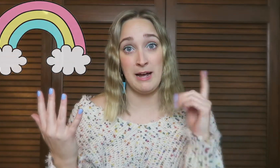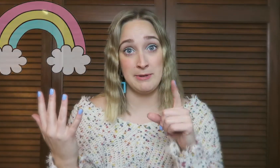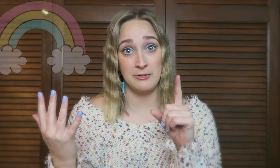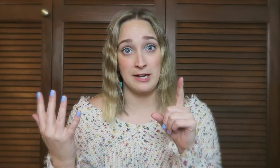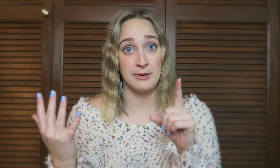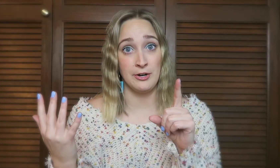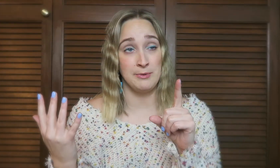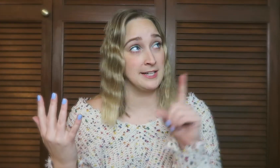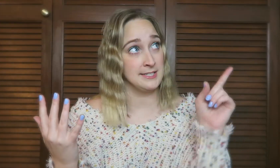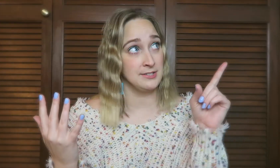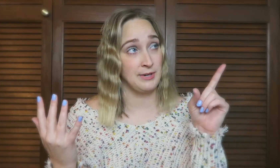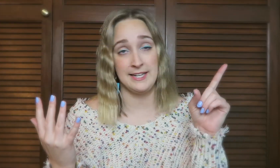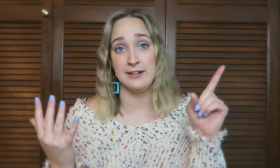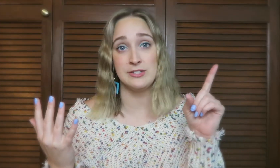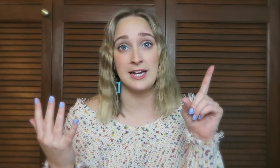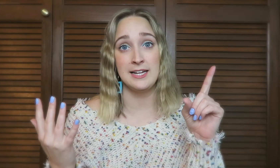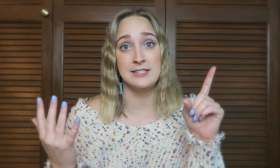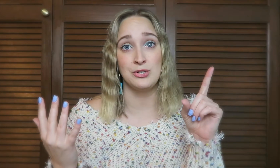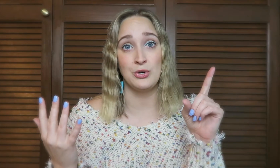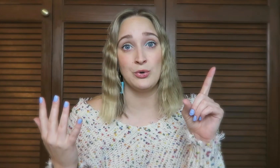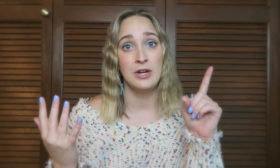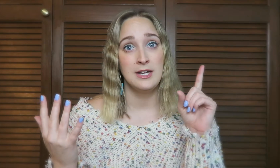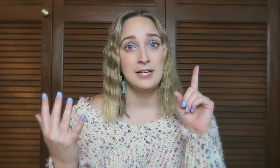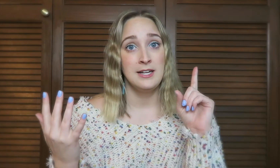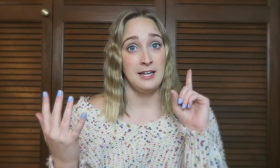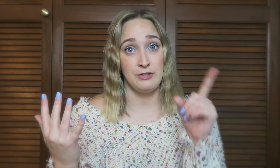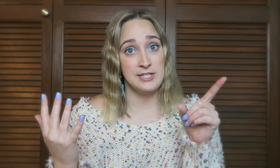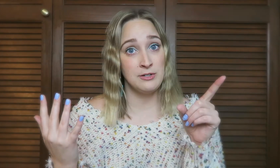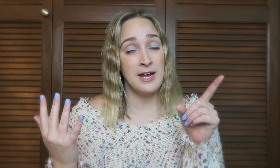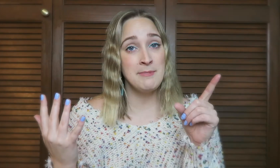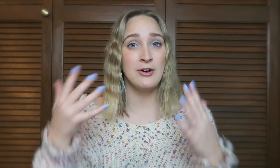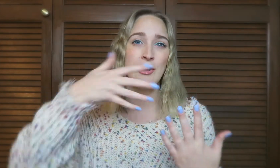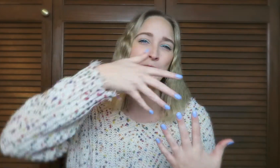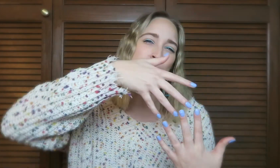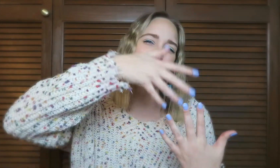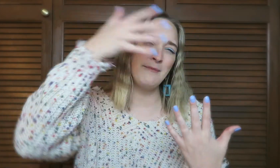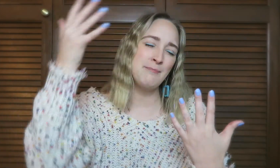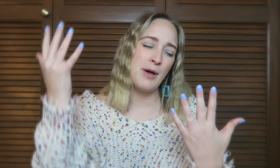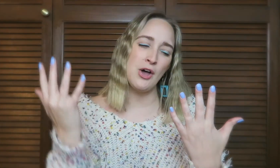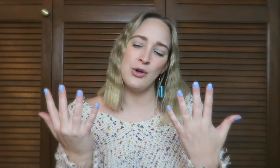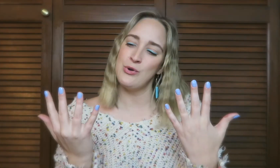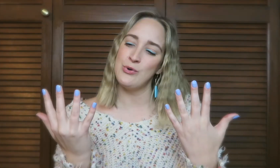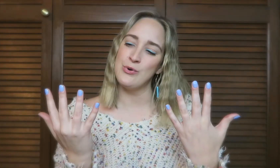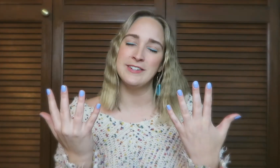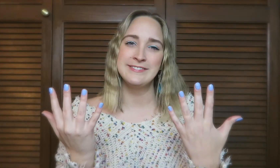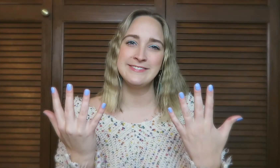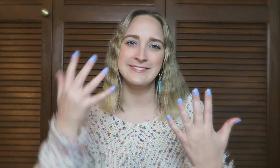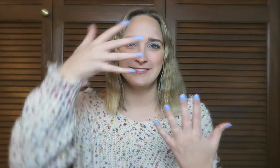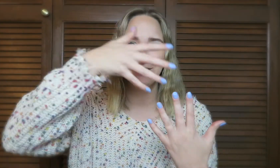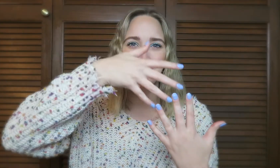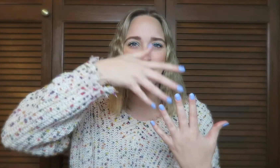might be a rainbow because it's raining outside. So if you see a rainbow, go rainbow. Rainbow.